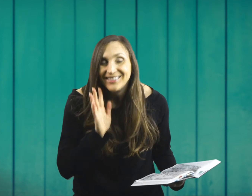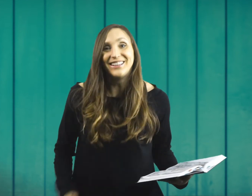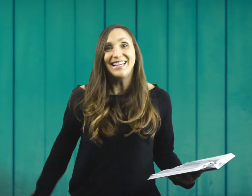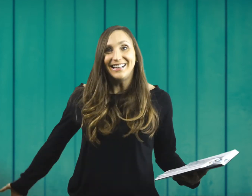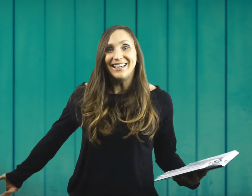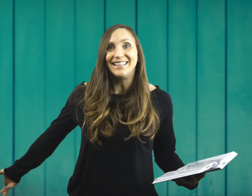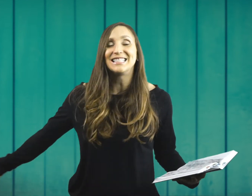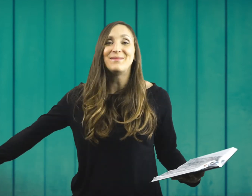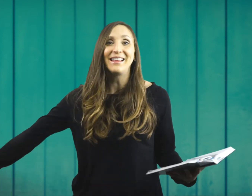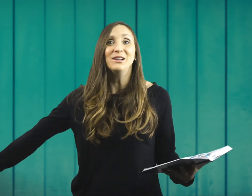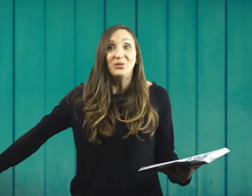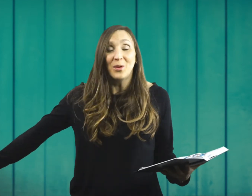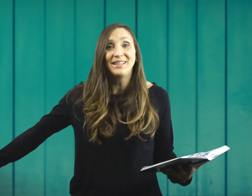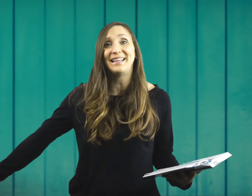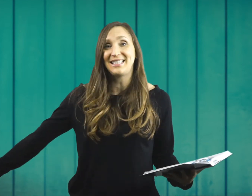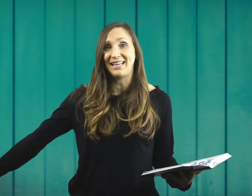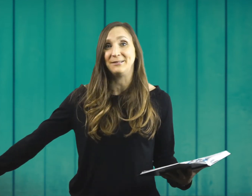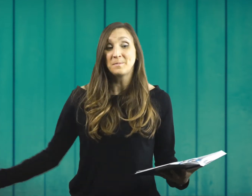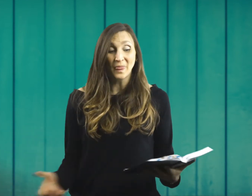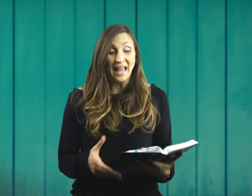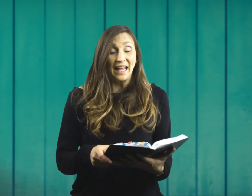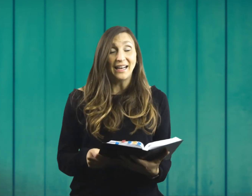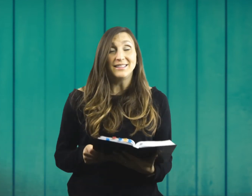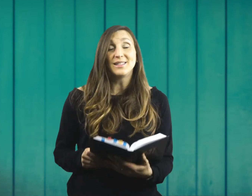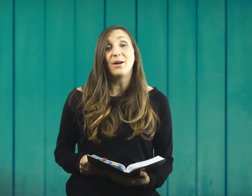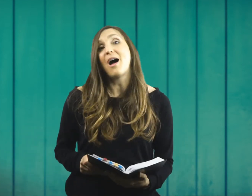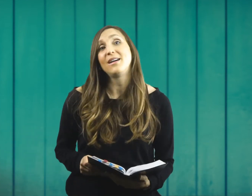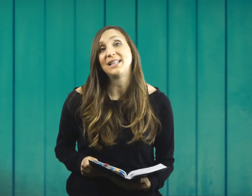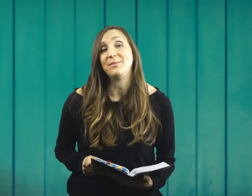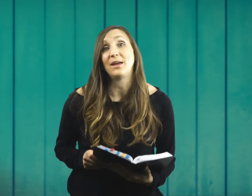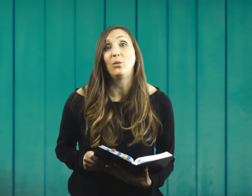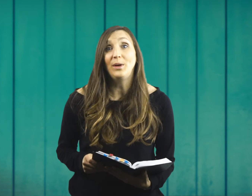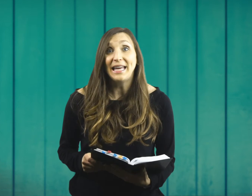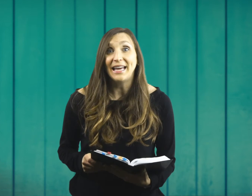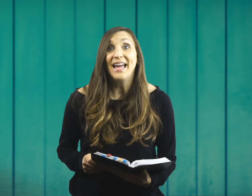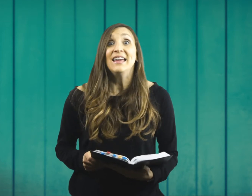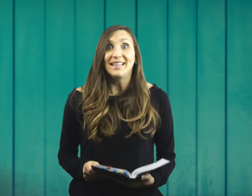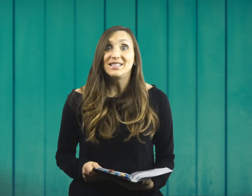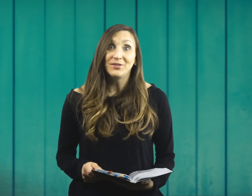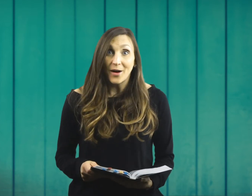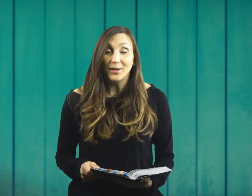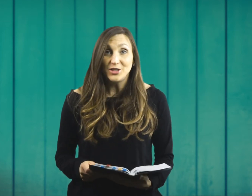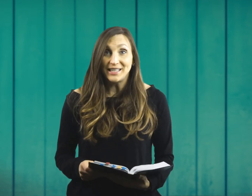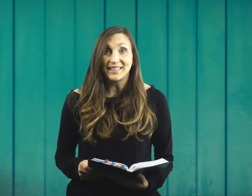Very good. That's Matthew 419. It is so awesome that we get to follow Jesus